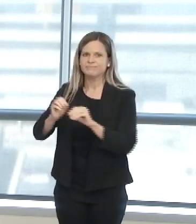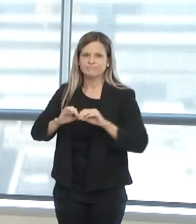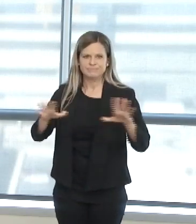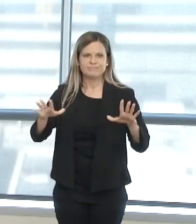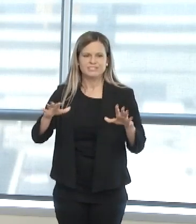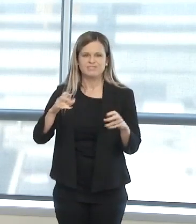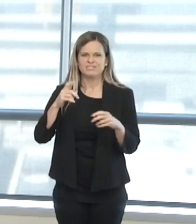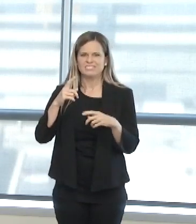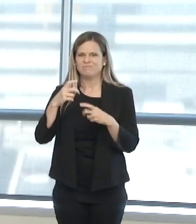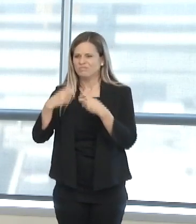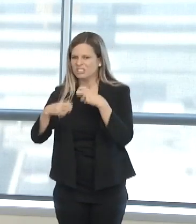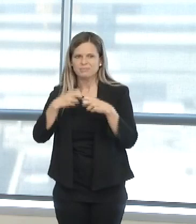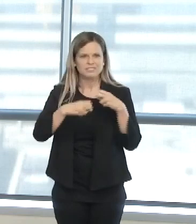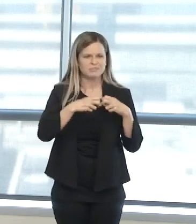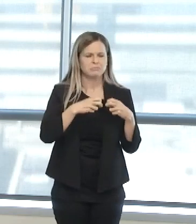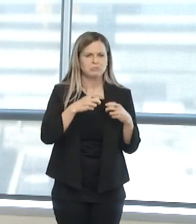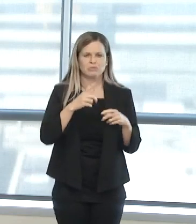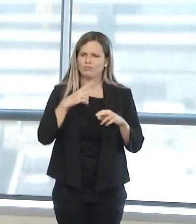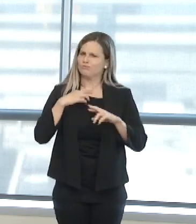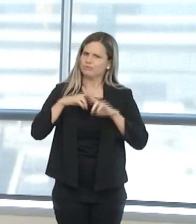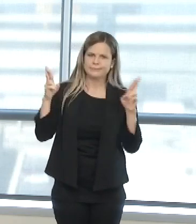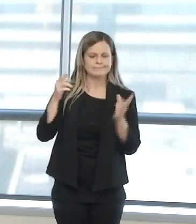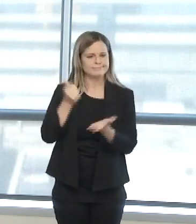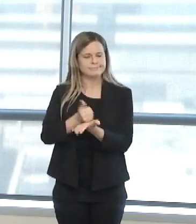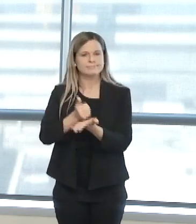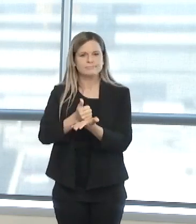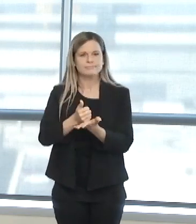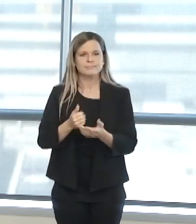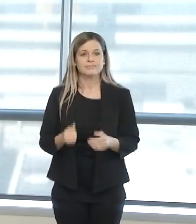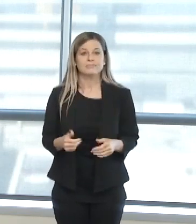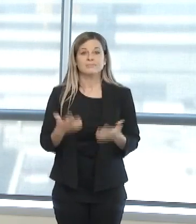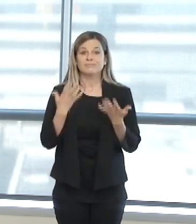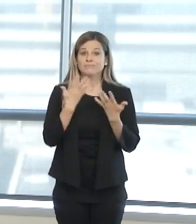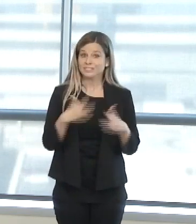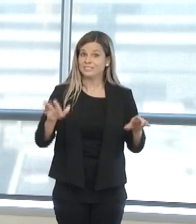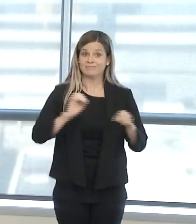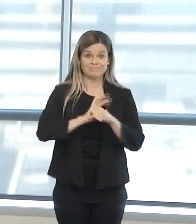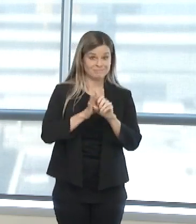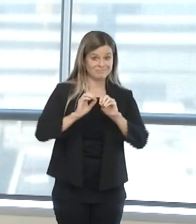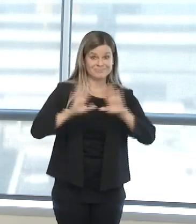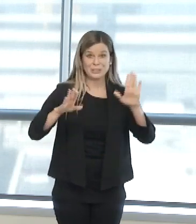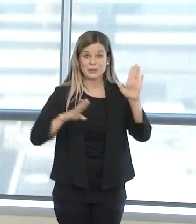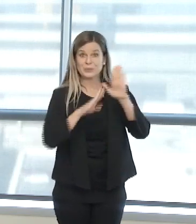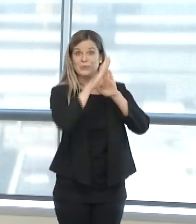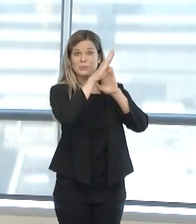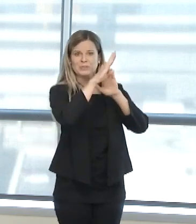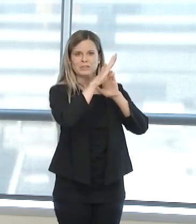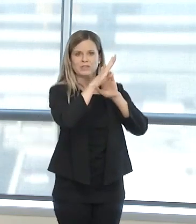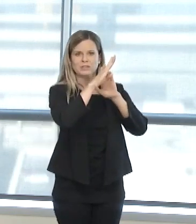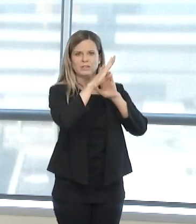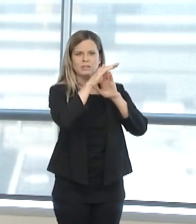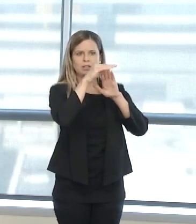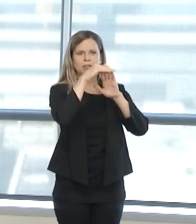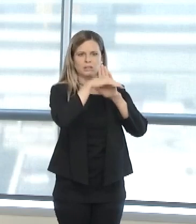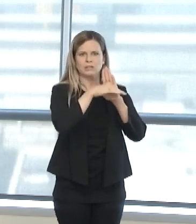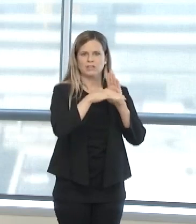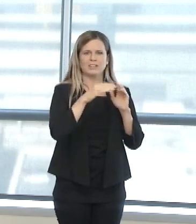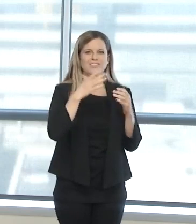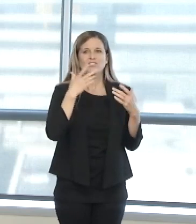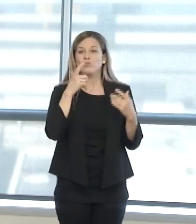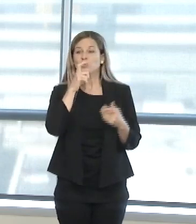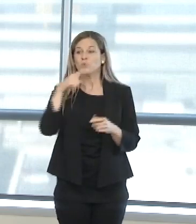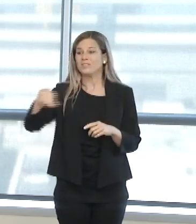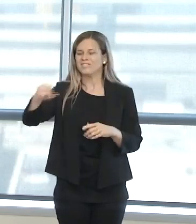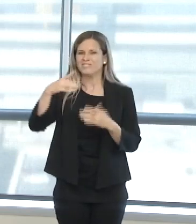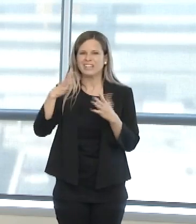we will need these new beds for the patients that had to postpone elective care because of the pandemic and will also be able to prepare us in the